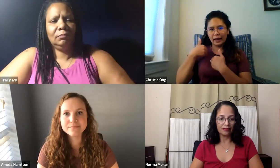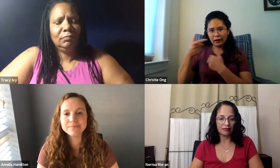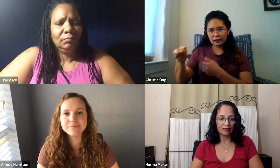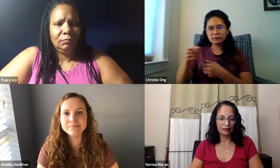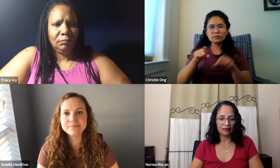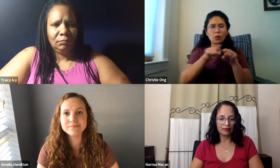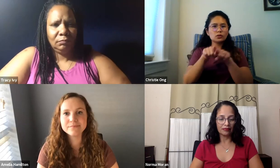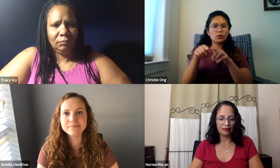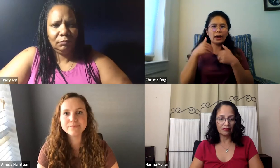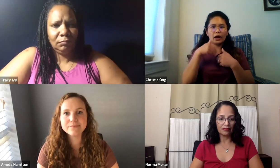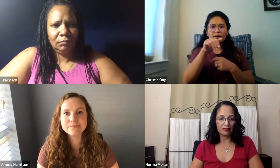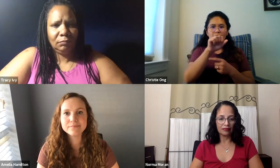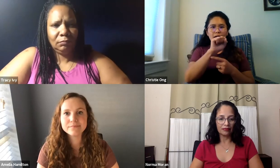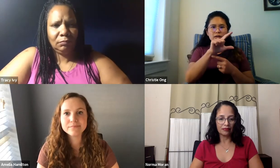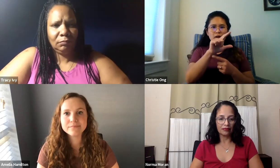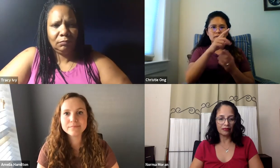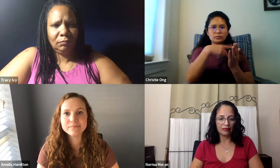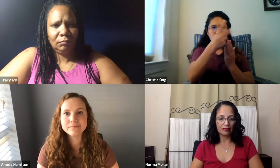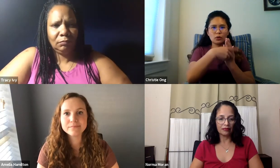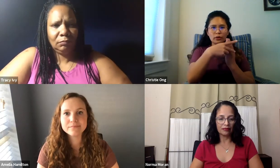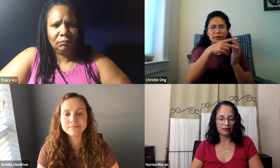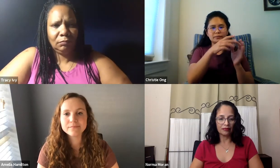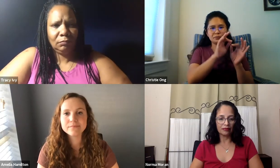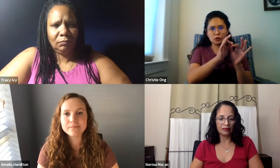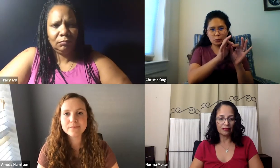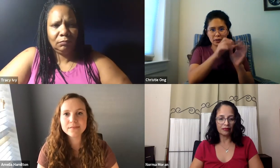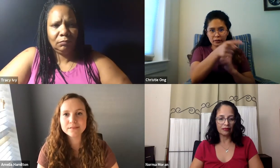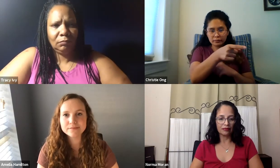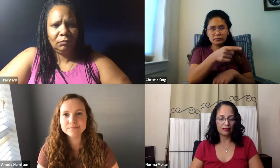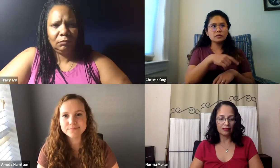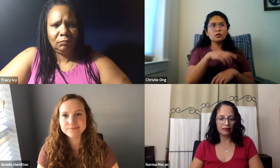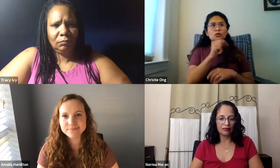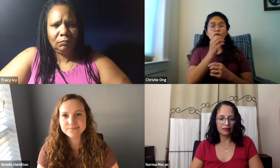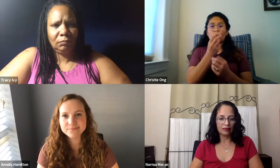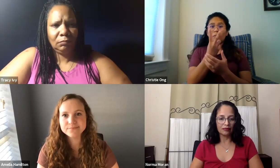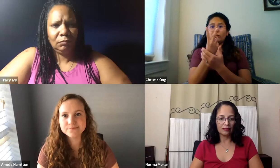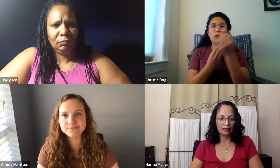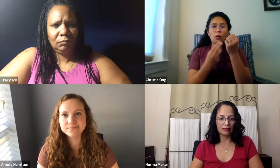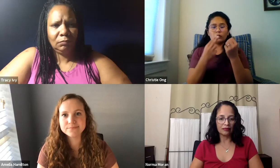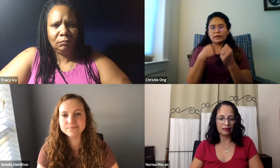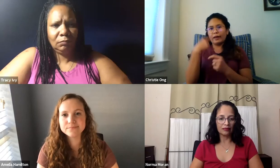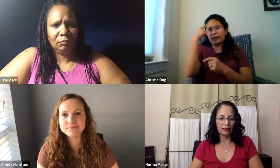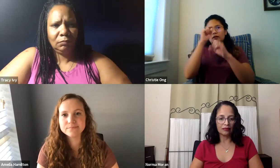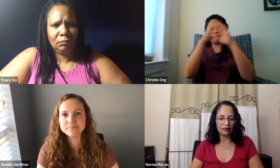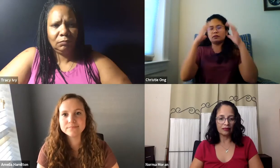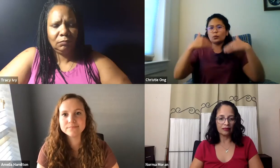that NTID has the MSSE Deaf Education Masters Program. They also have the ASL Interpreting Program.